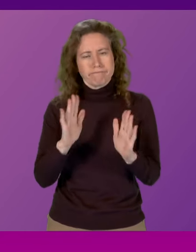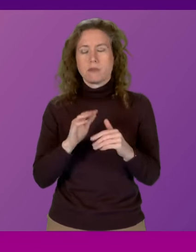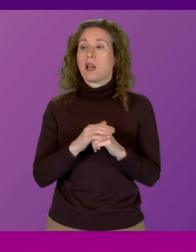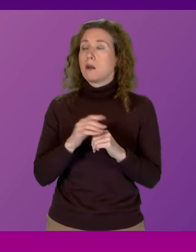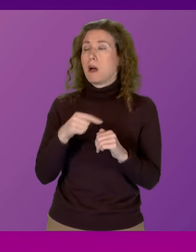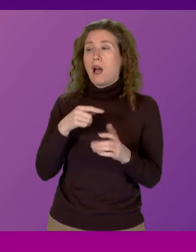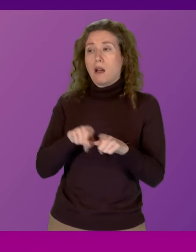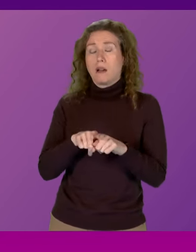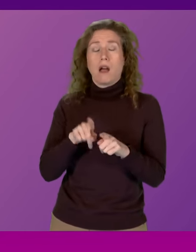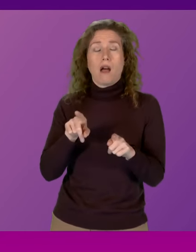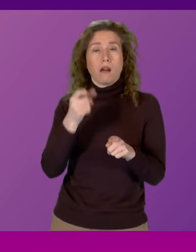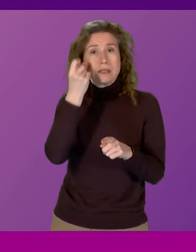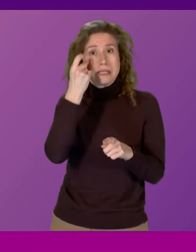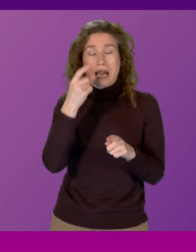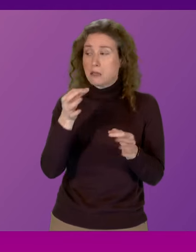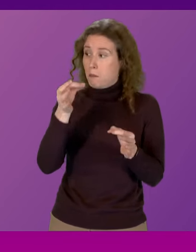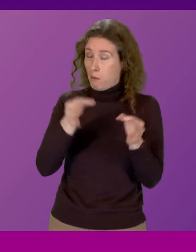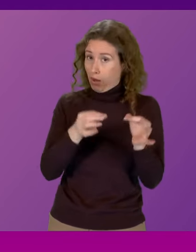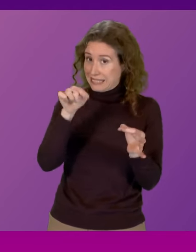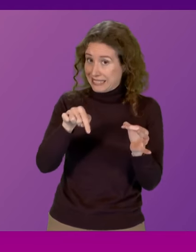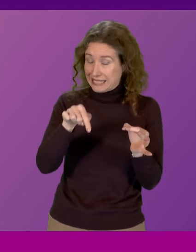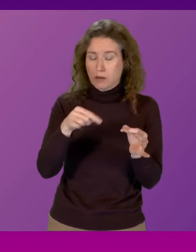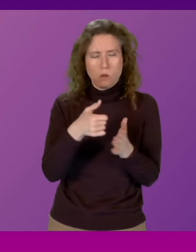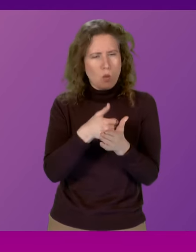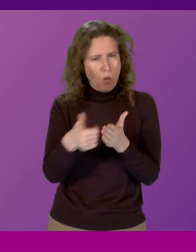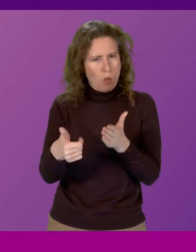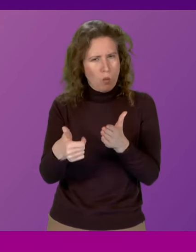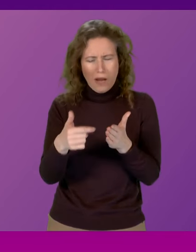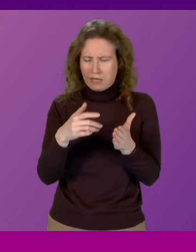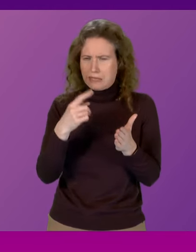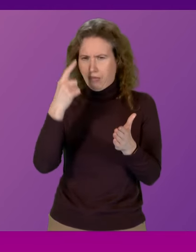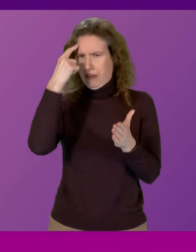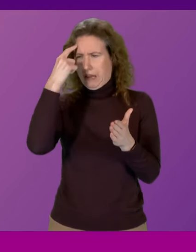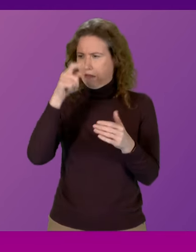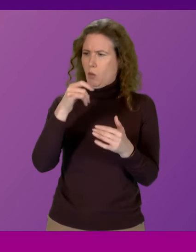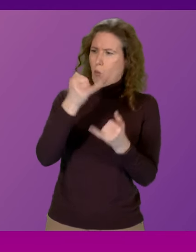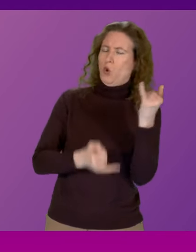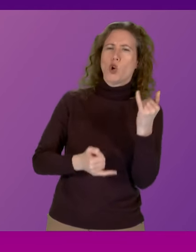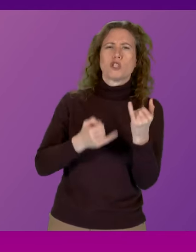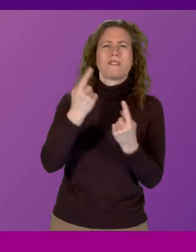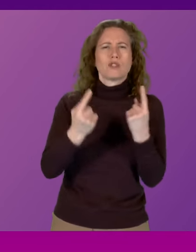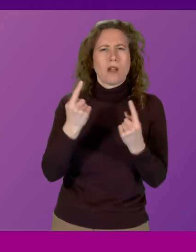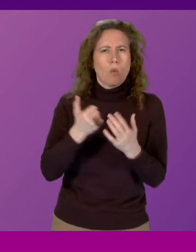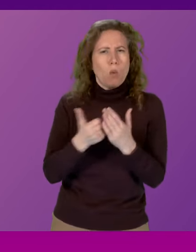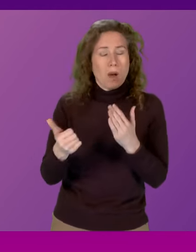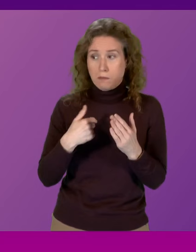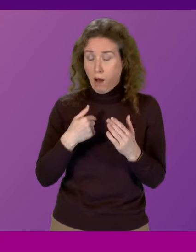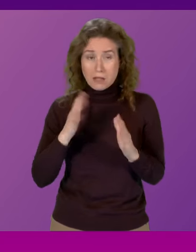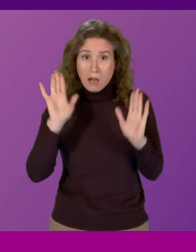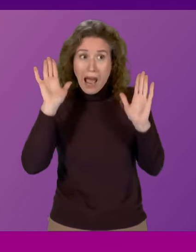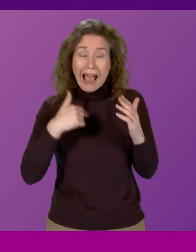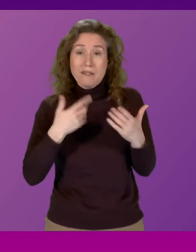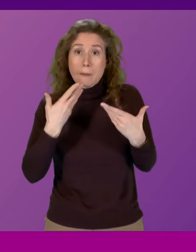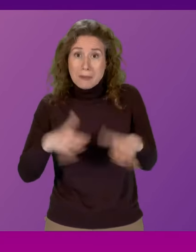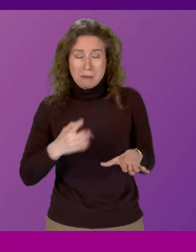I do understand in our politics the very first place we all go to is to think the very worst of each other. Presenting Officer, I hold my hands up. I've often done